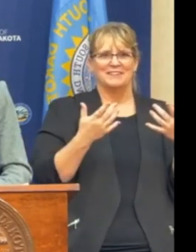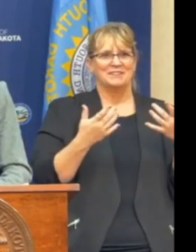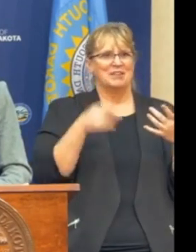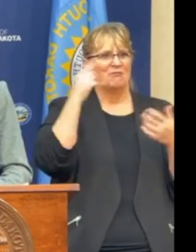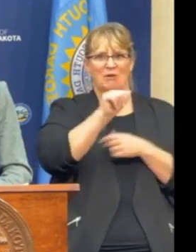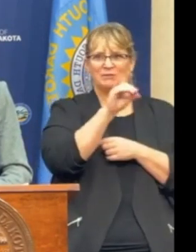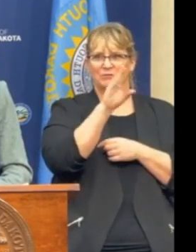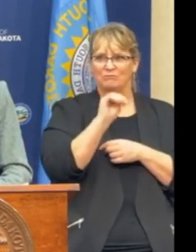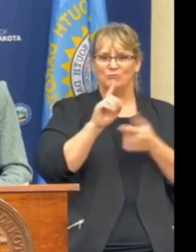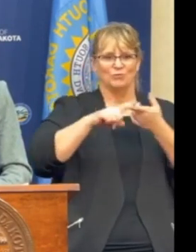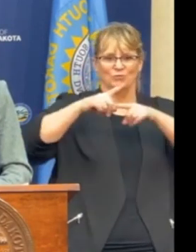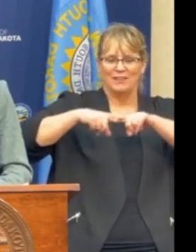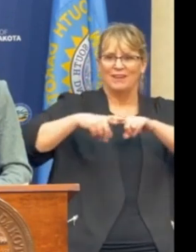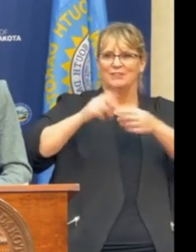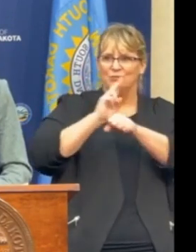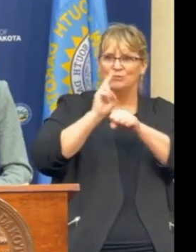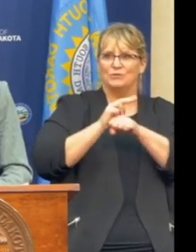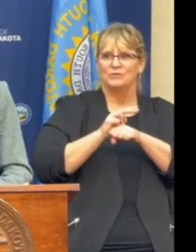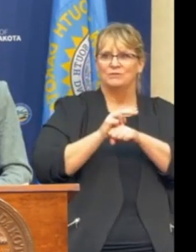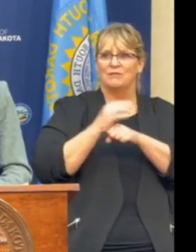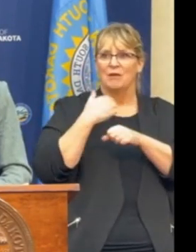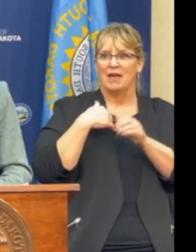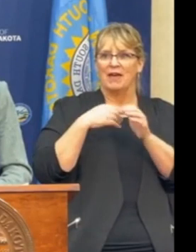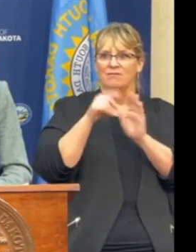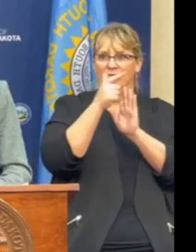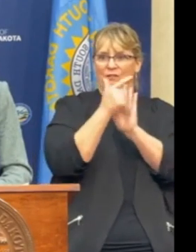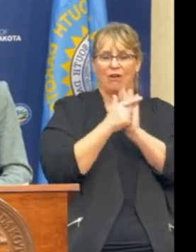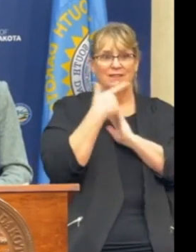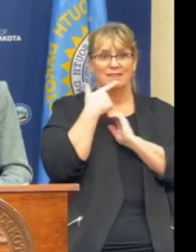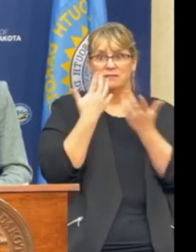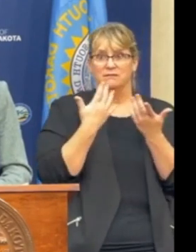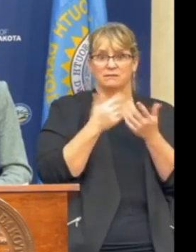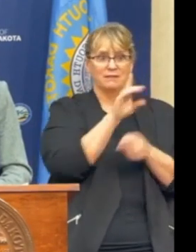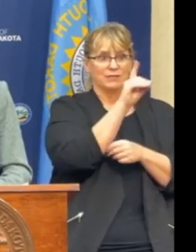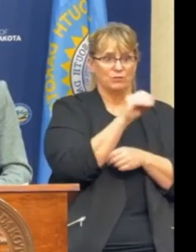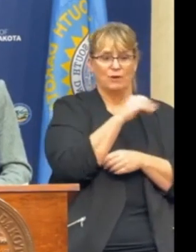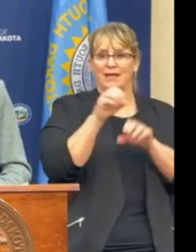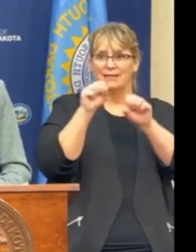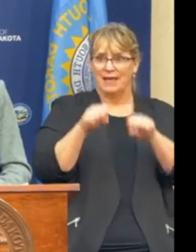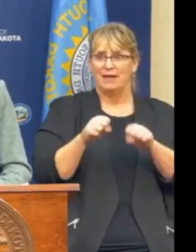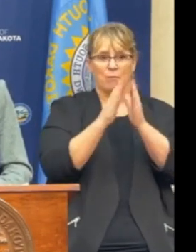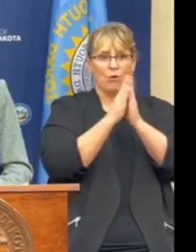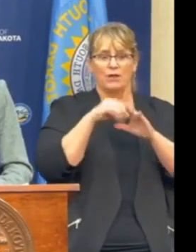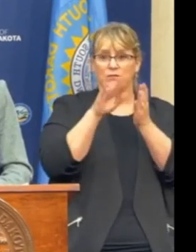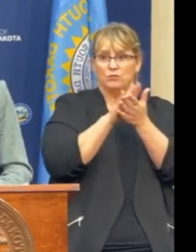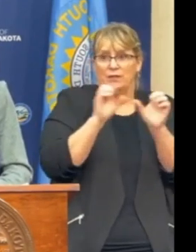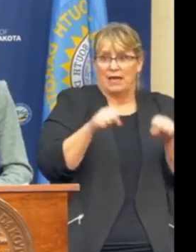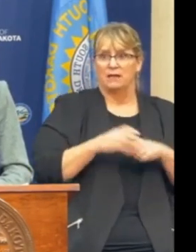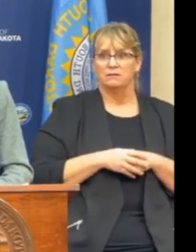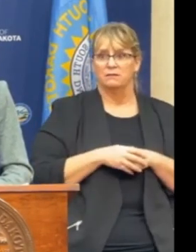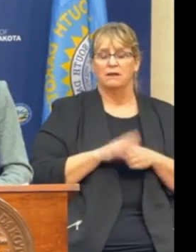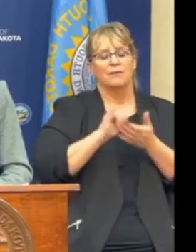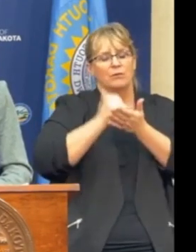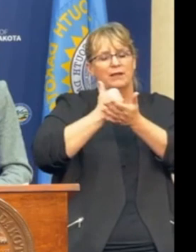administration to rely on, that there is a statute that says they do and can pray in school if they want to, would have been